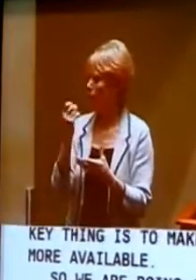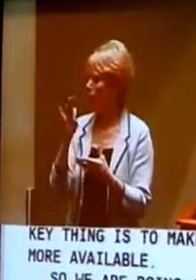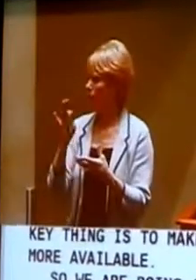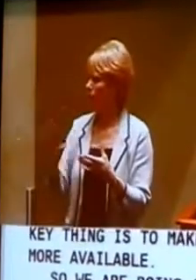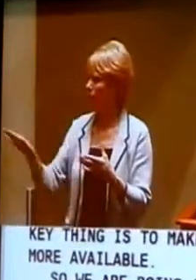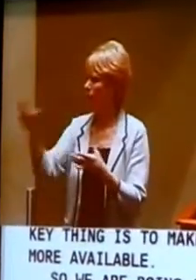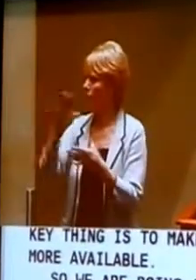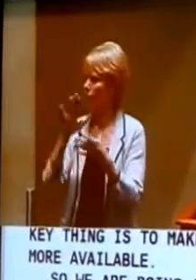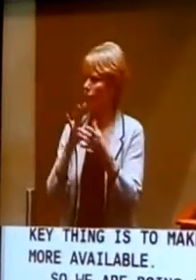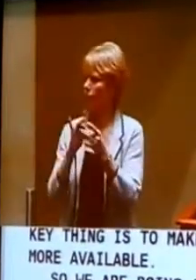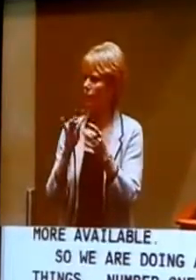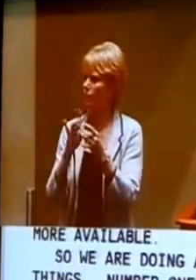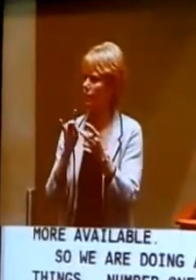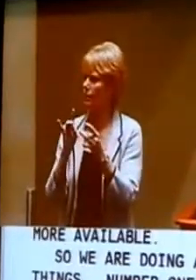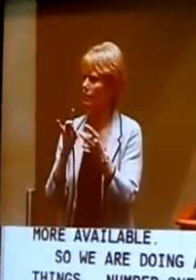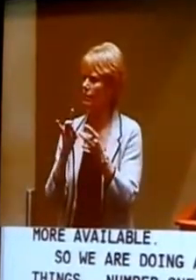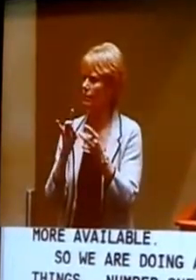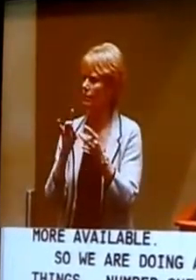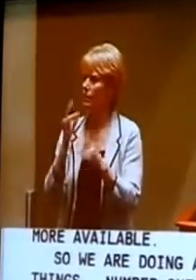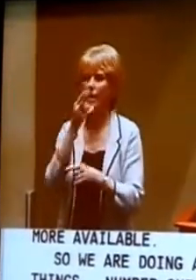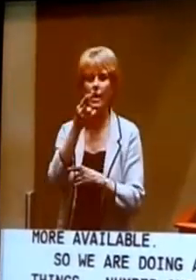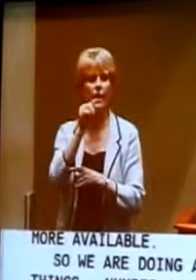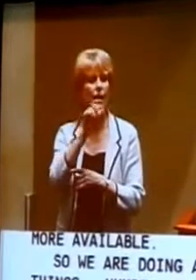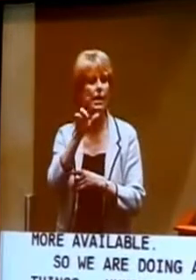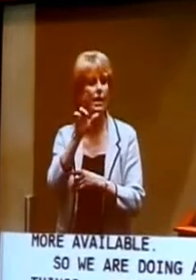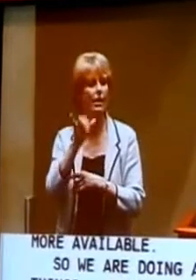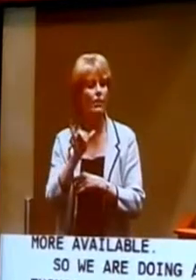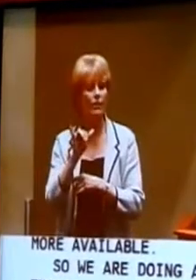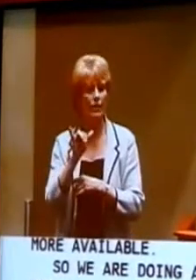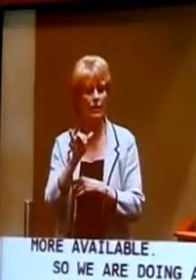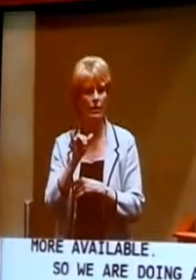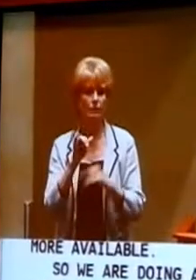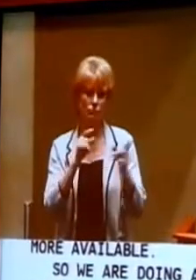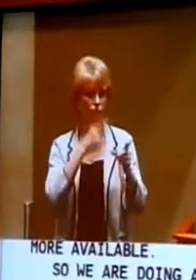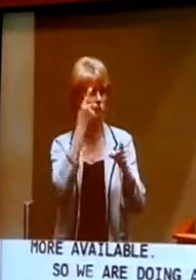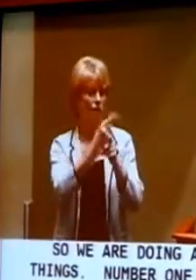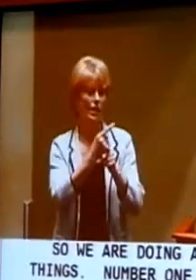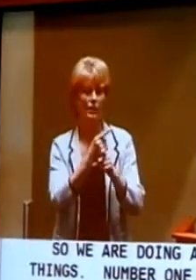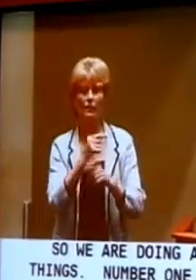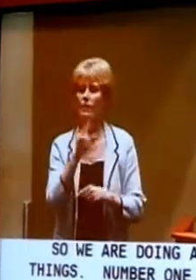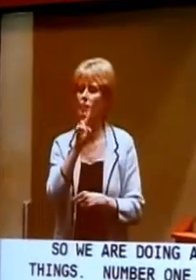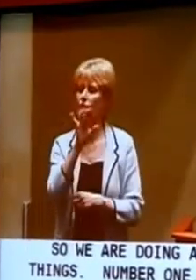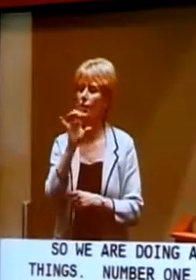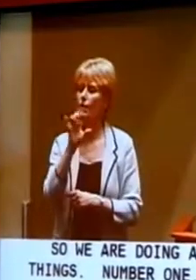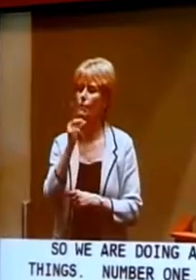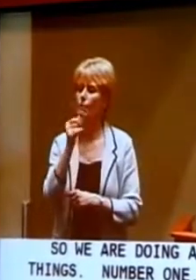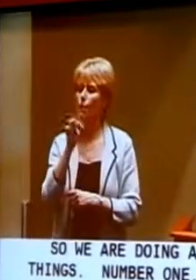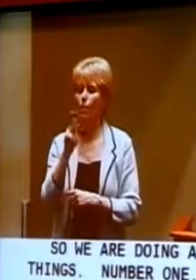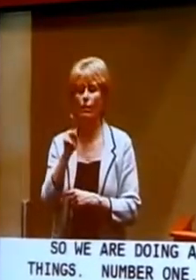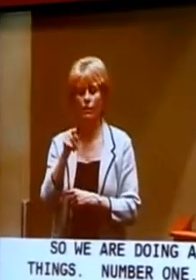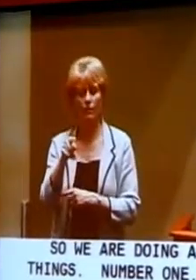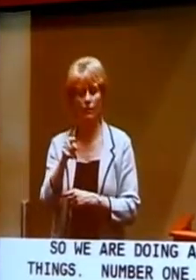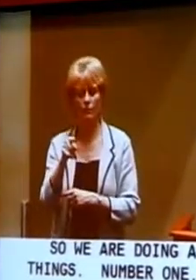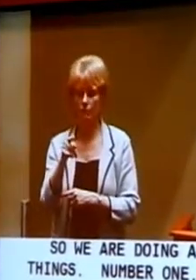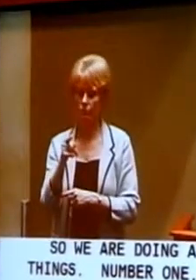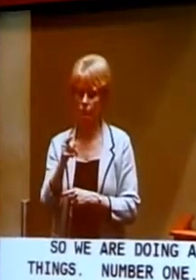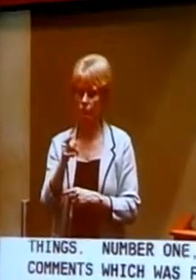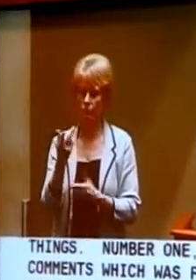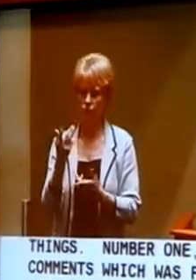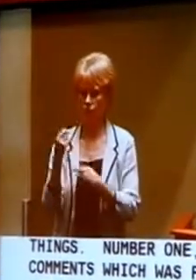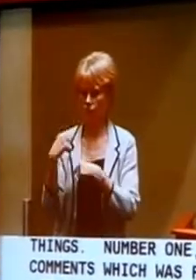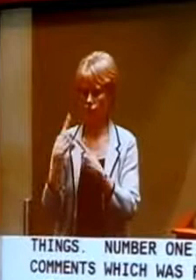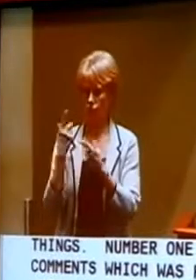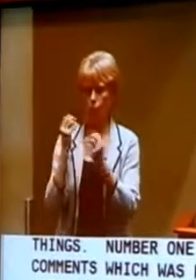was from Harry, where Harry rightly pointed out that at Victoria Park, the company machine was out of service for a long